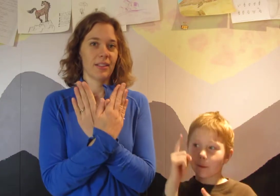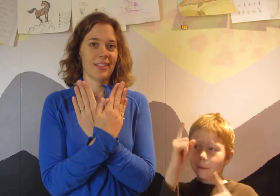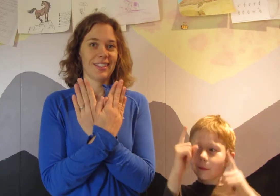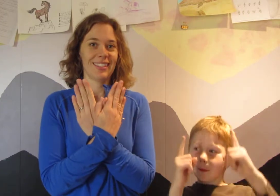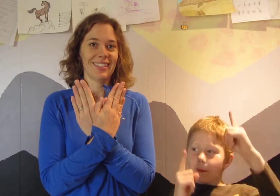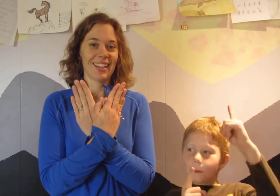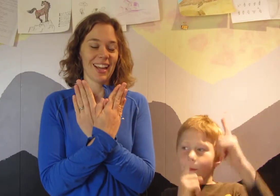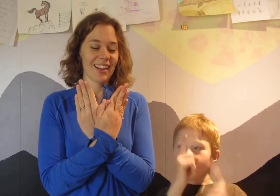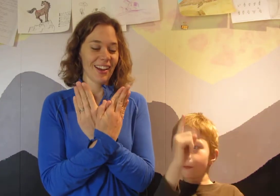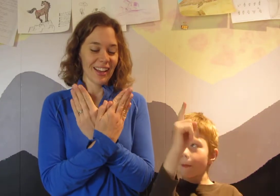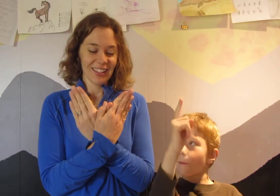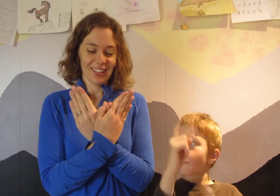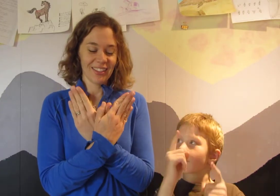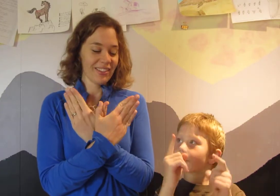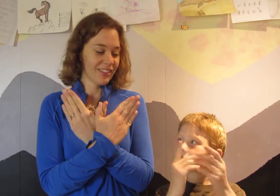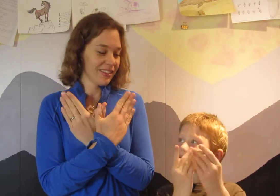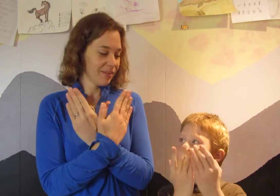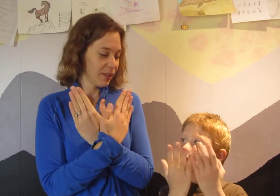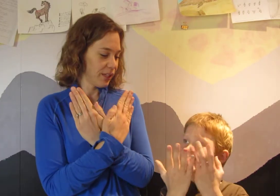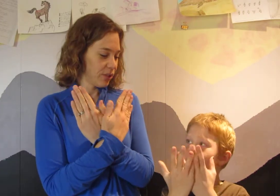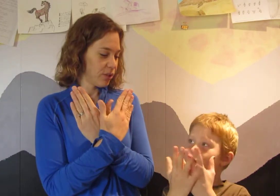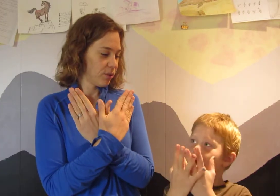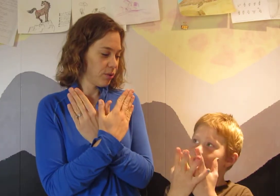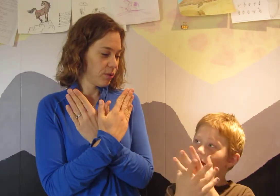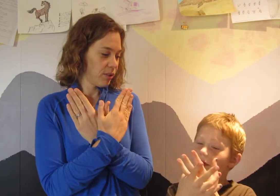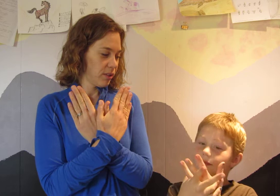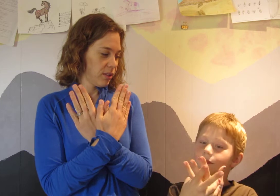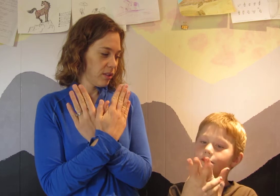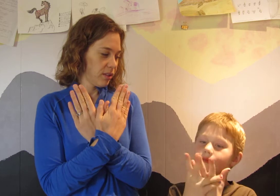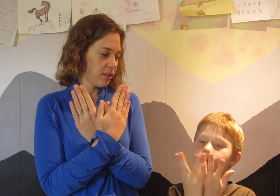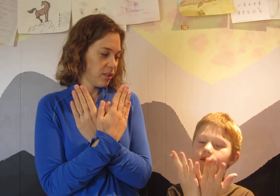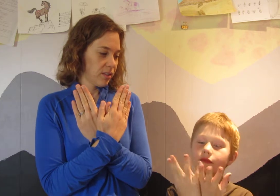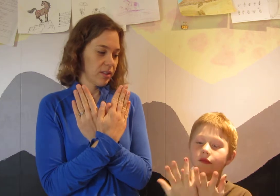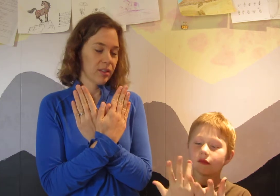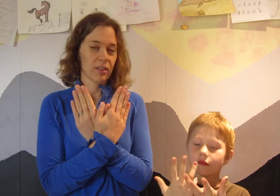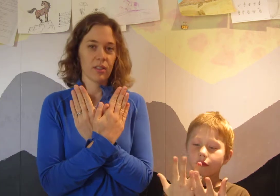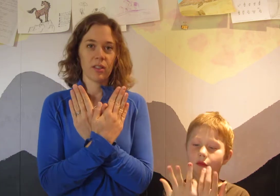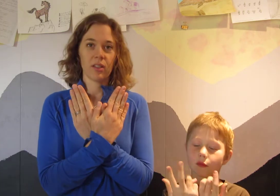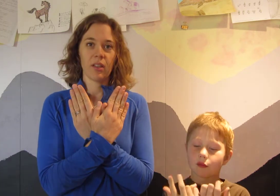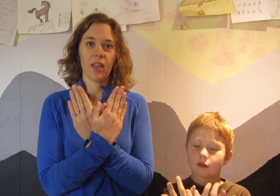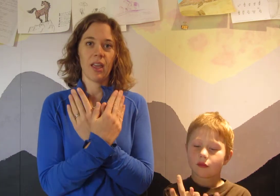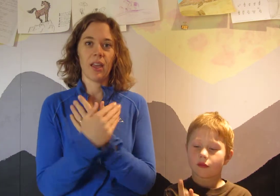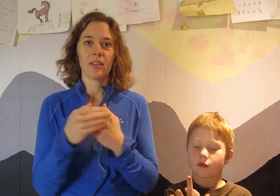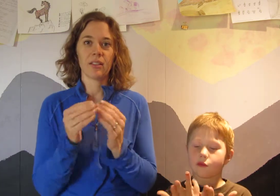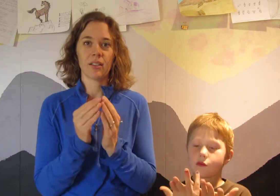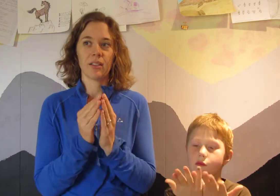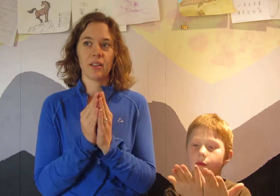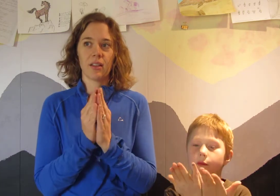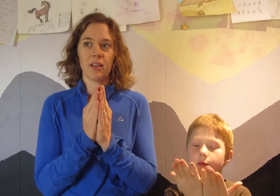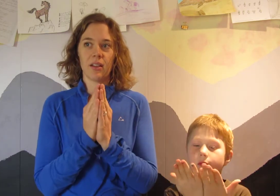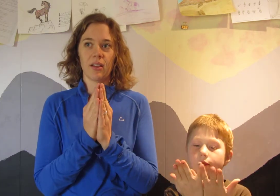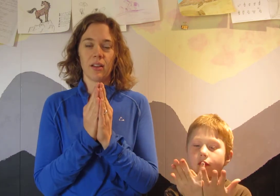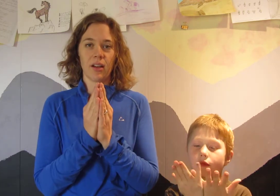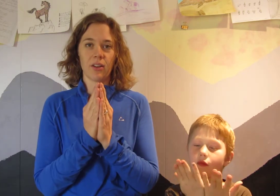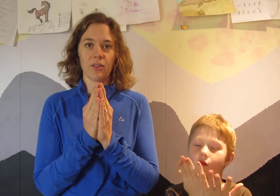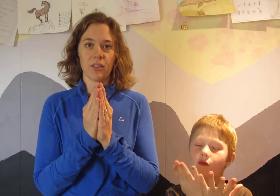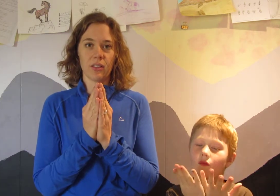dicot, meaning two, and conifers.